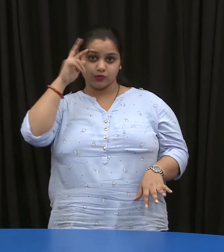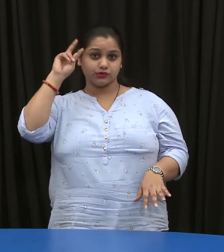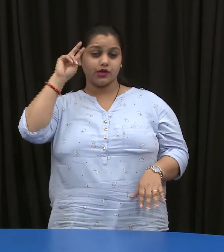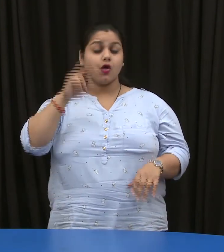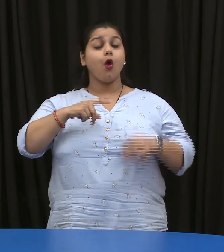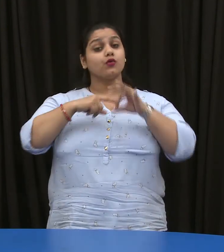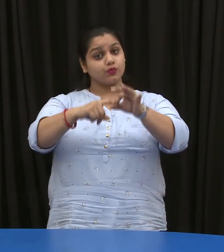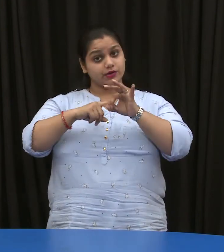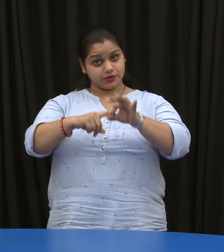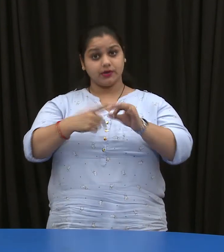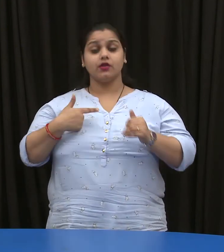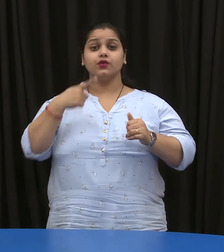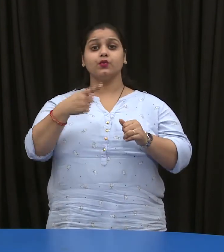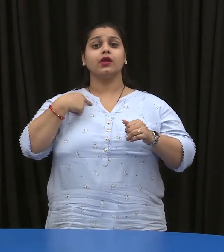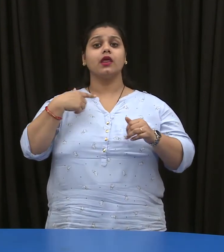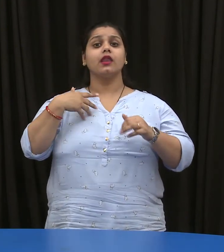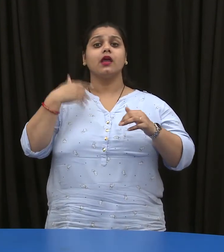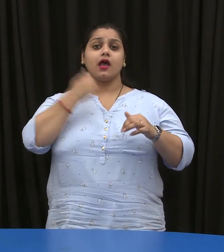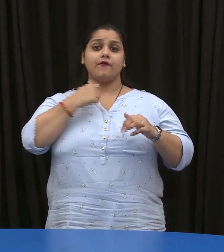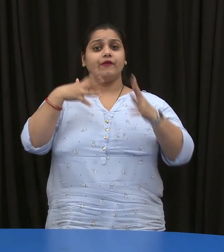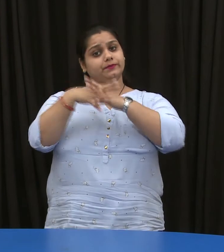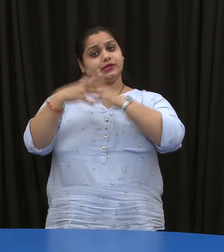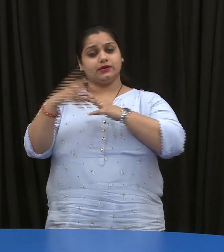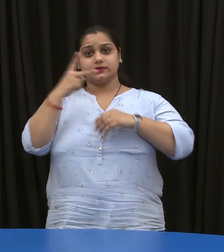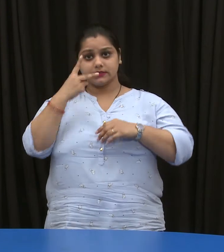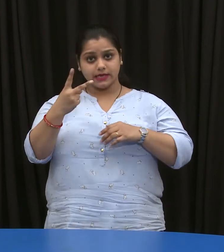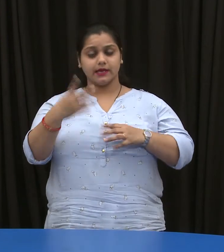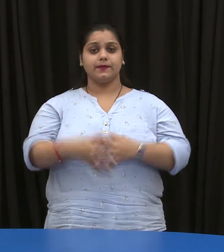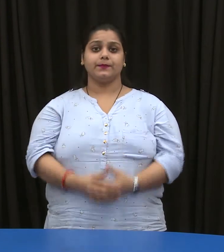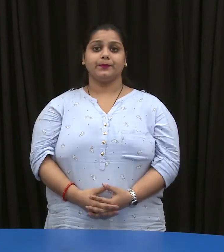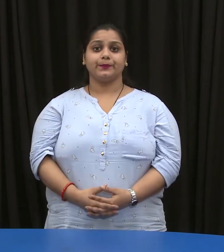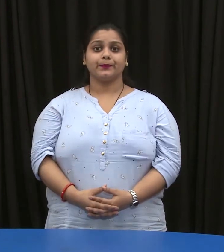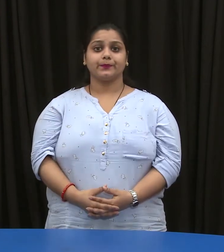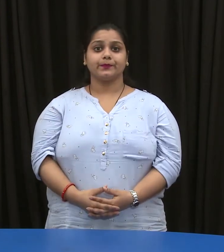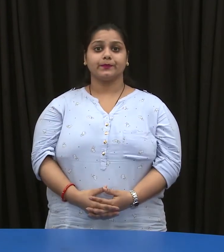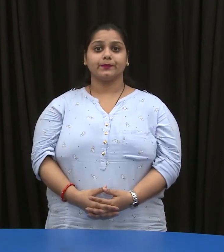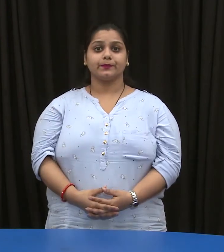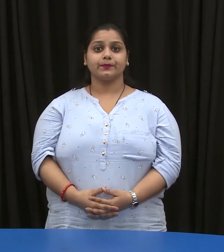you can log on to our website www